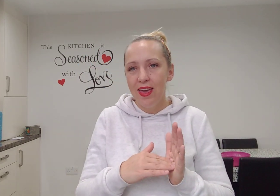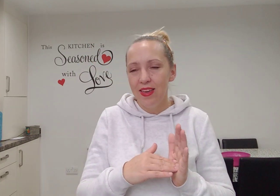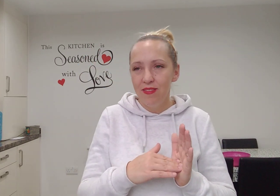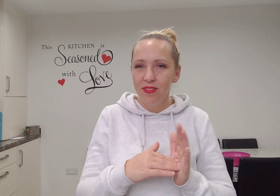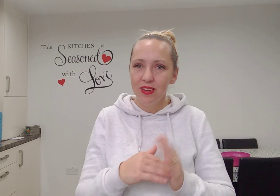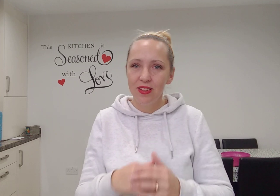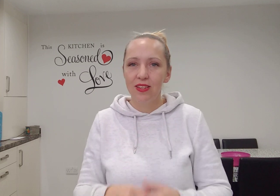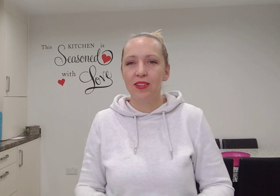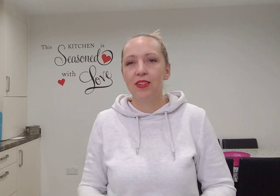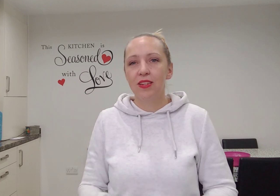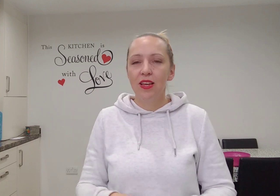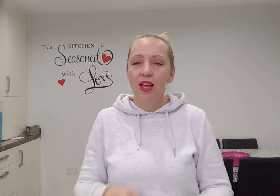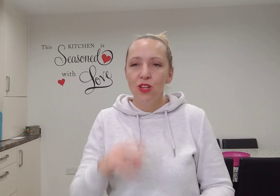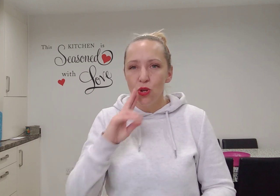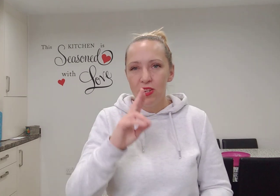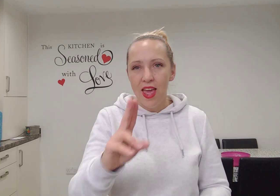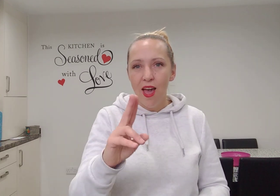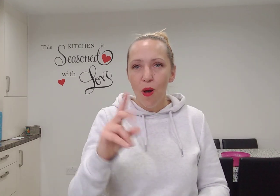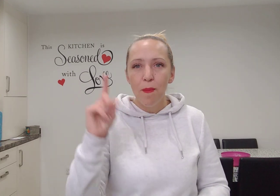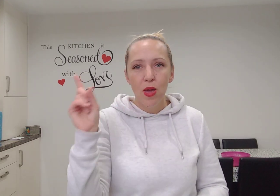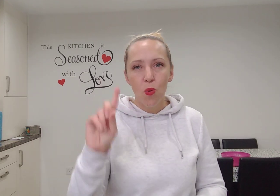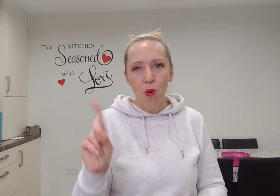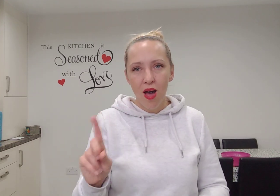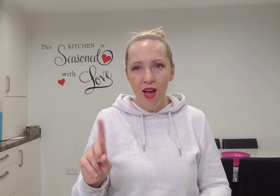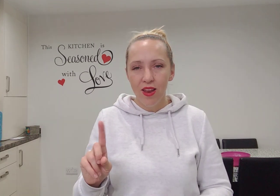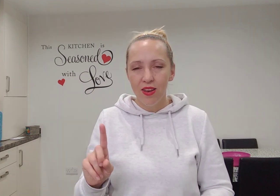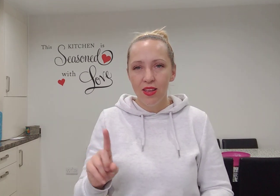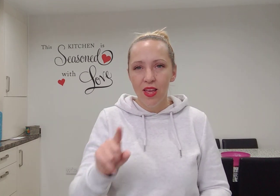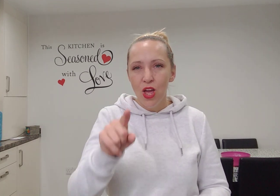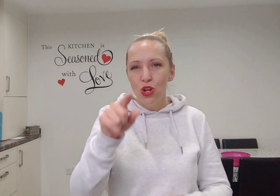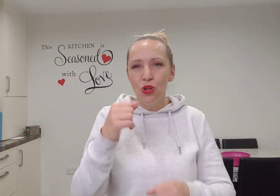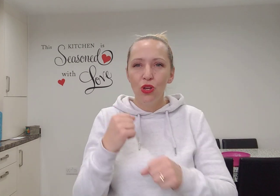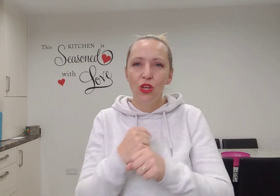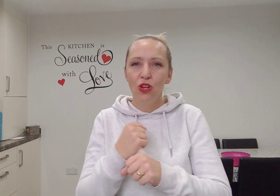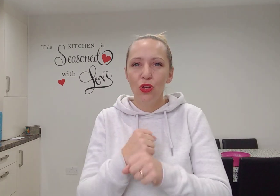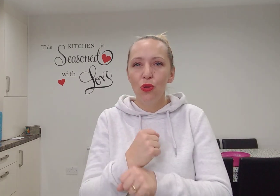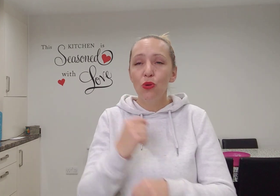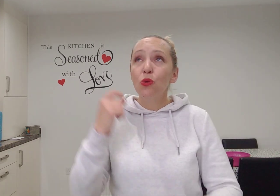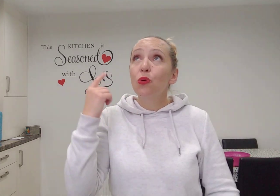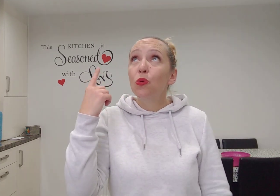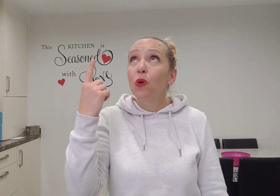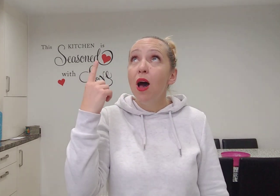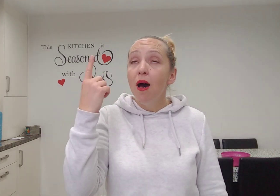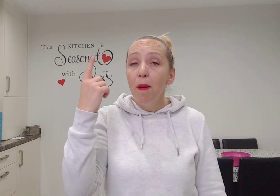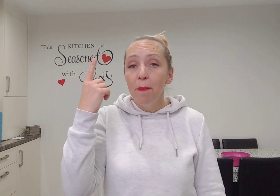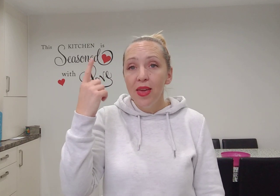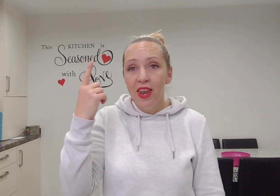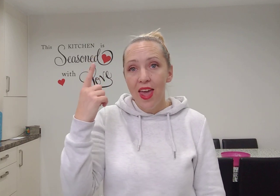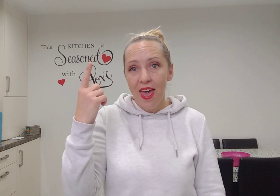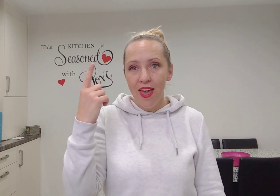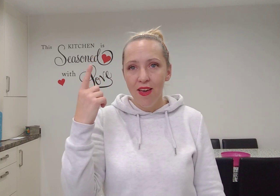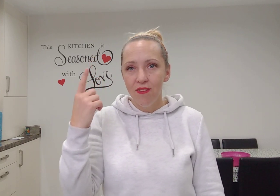So tell me what do you do up in heaven